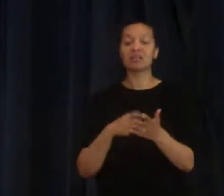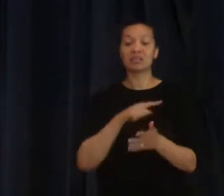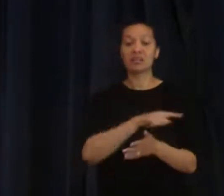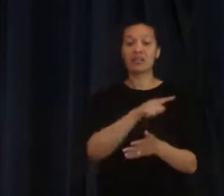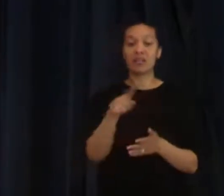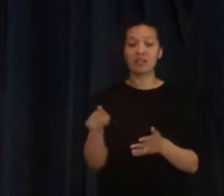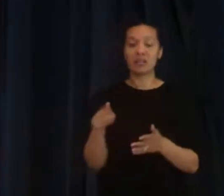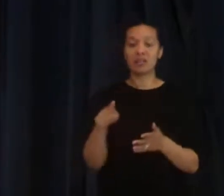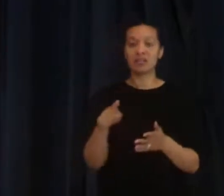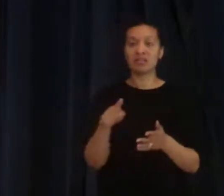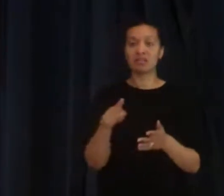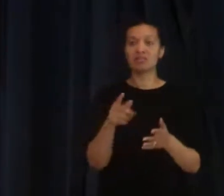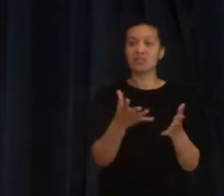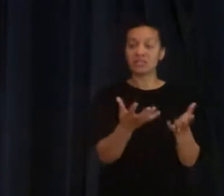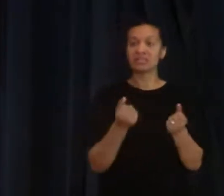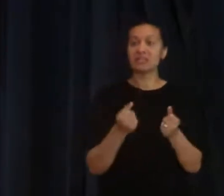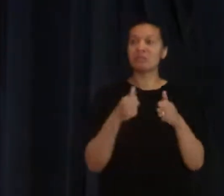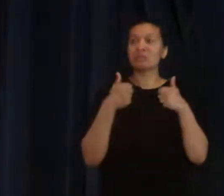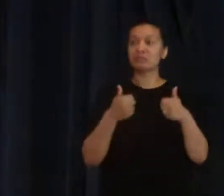that had been baptized